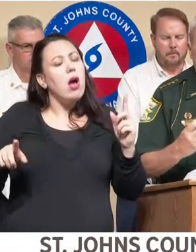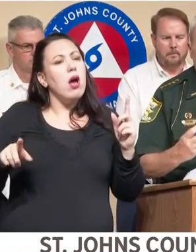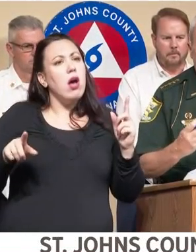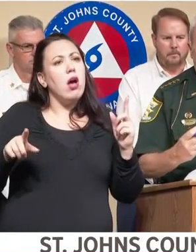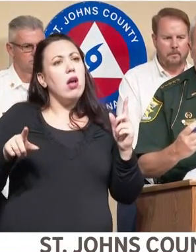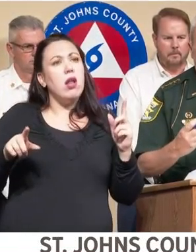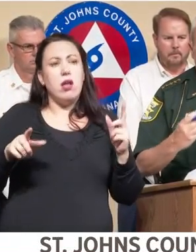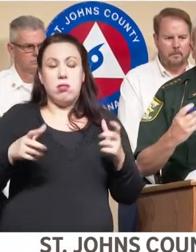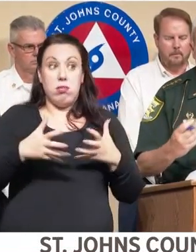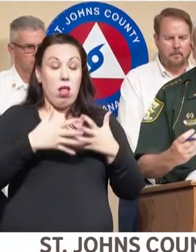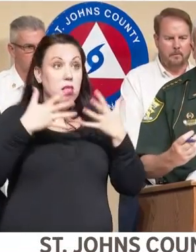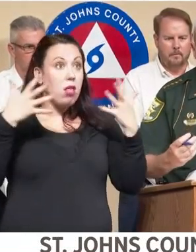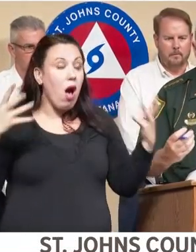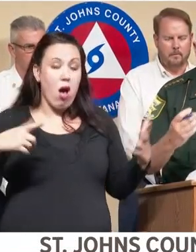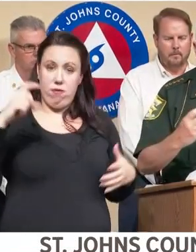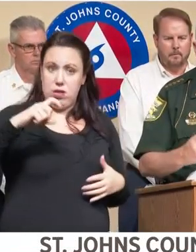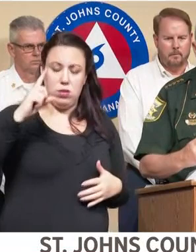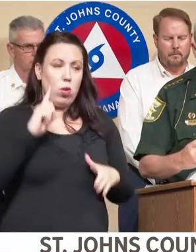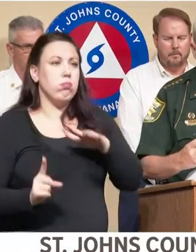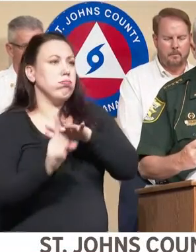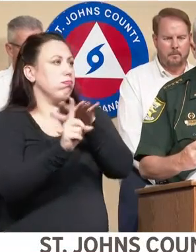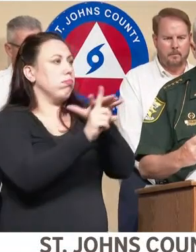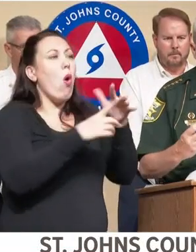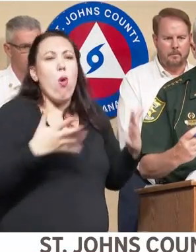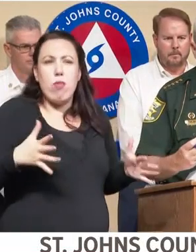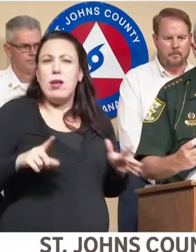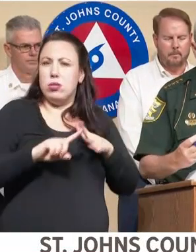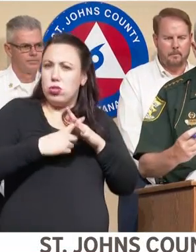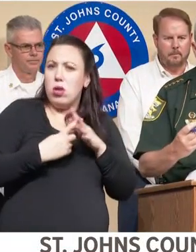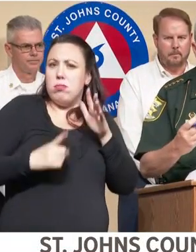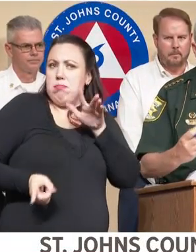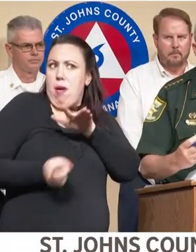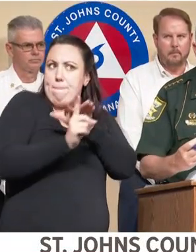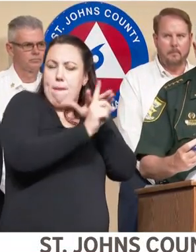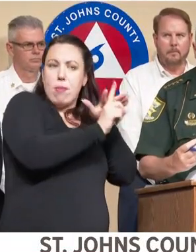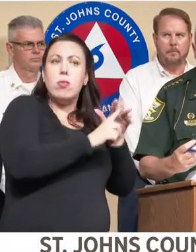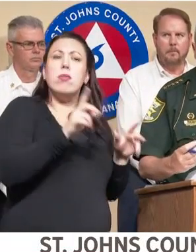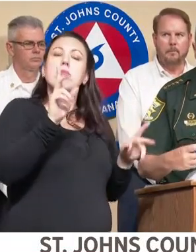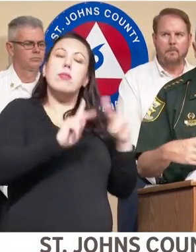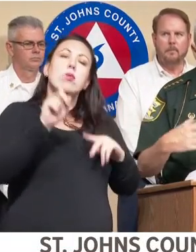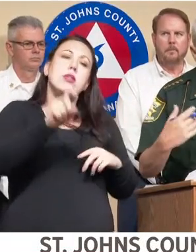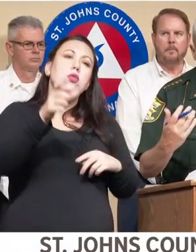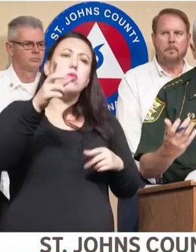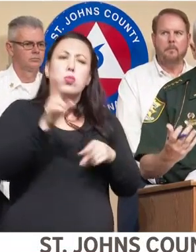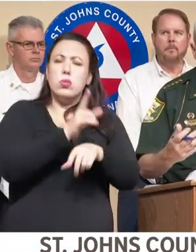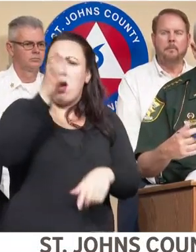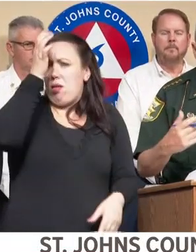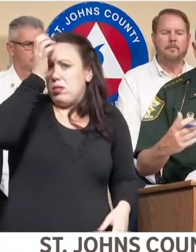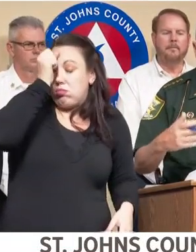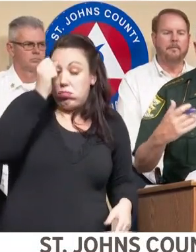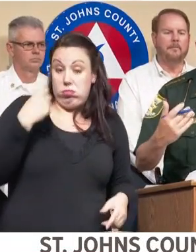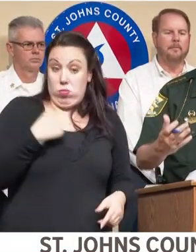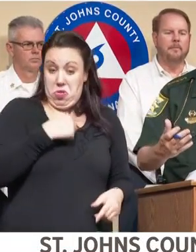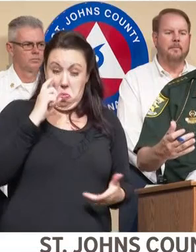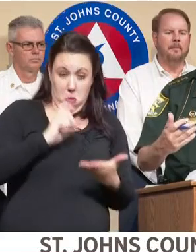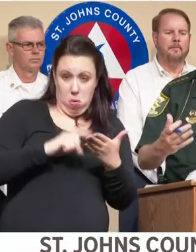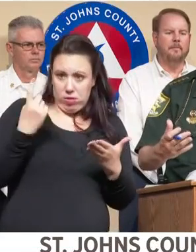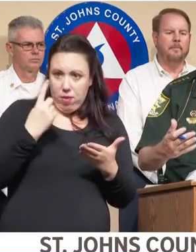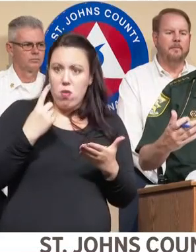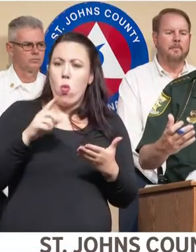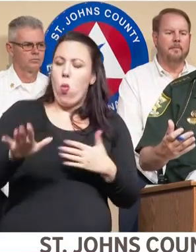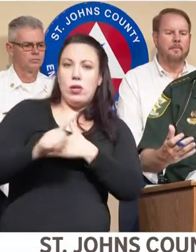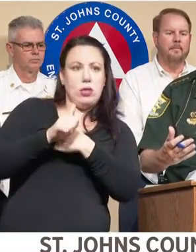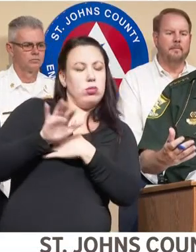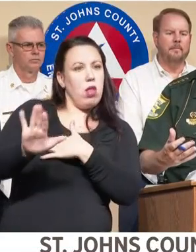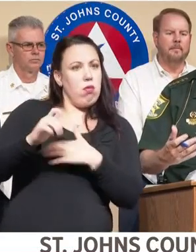got a lot of needs going, that are going to be occurring and they are occurring. So people have to use common sense. And if we see something that we think is going to endanger